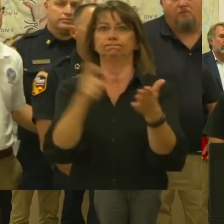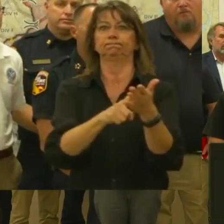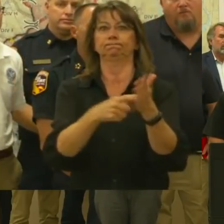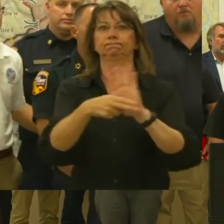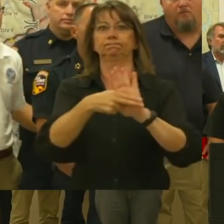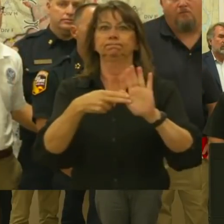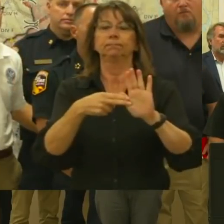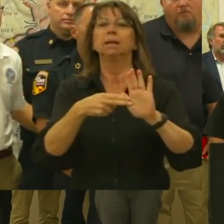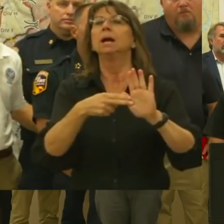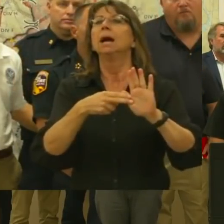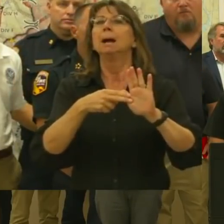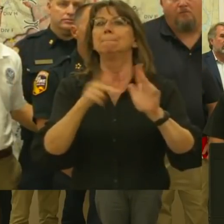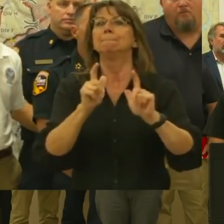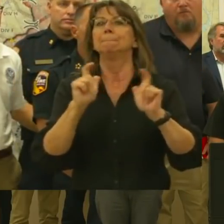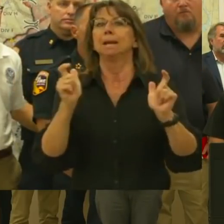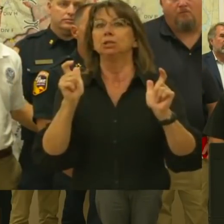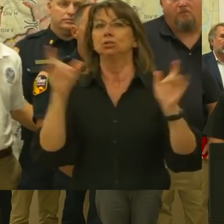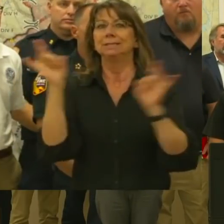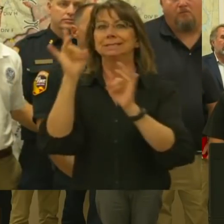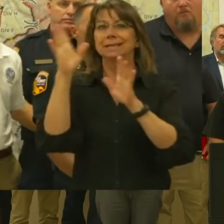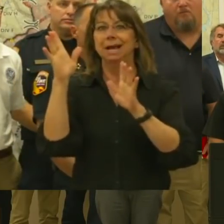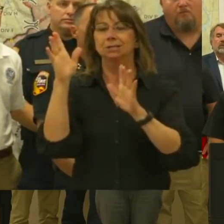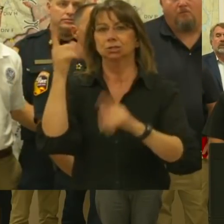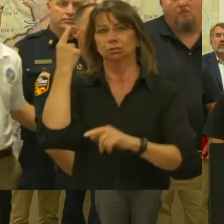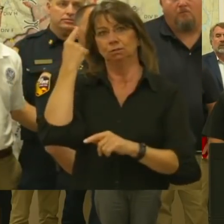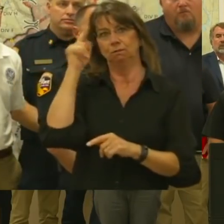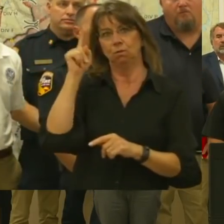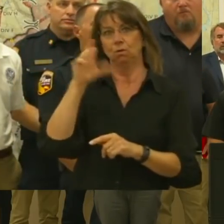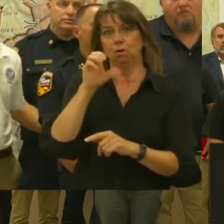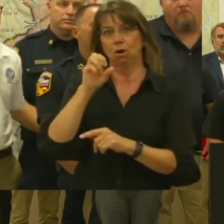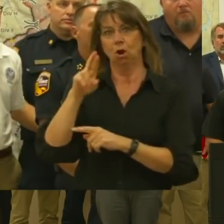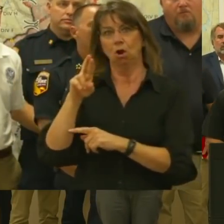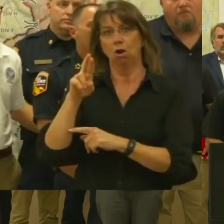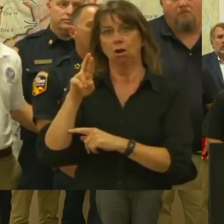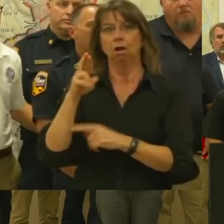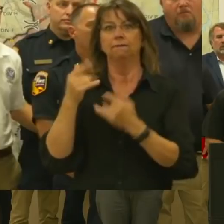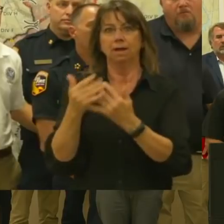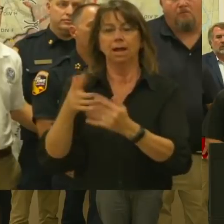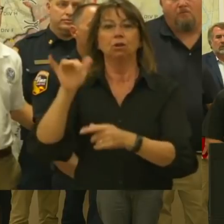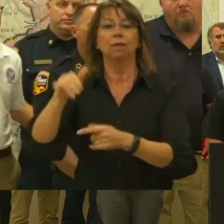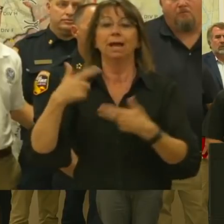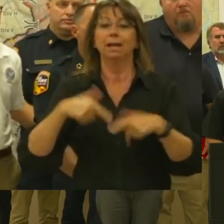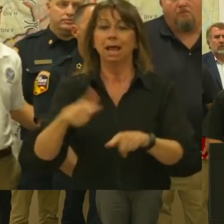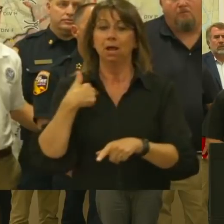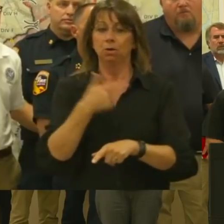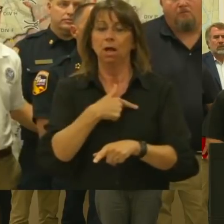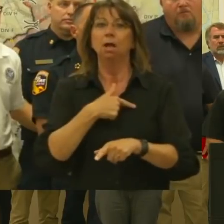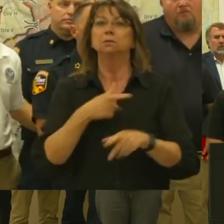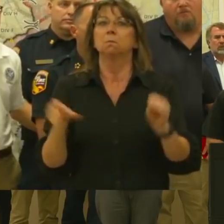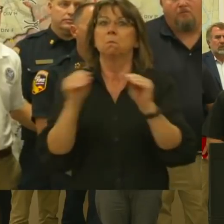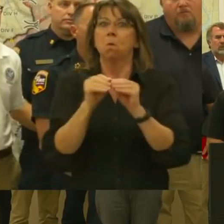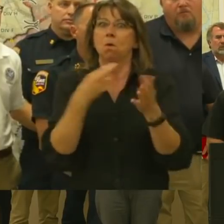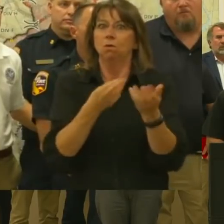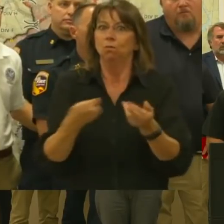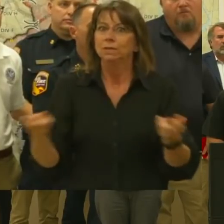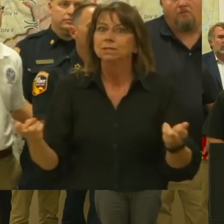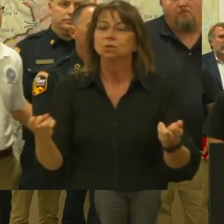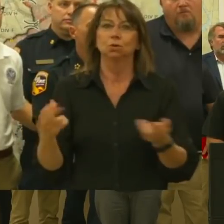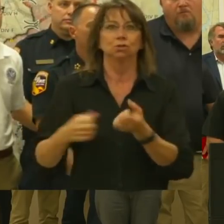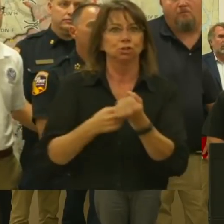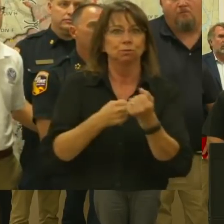has been exceptional support and resources, and we're very appreciative of that.